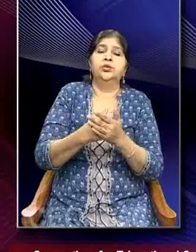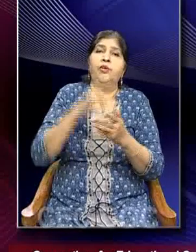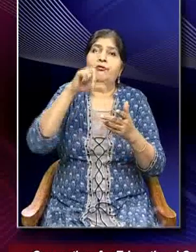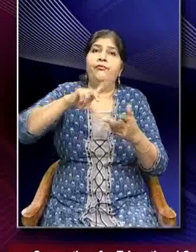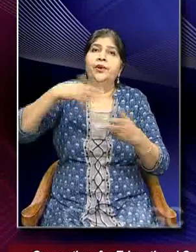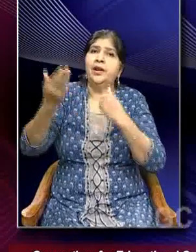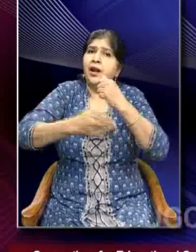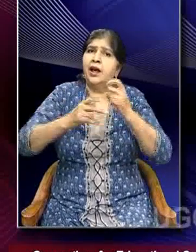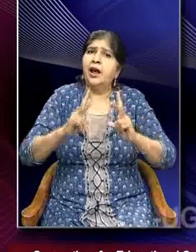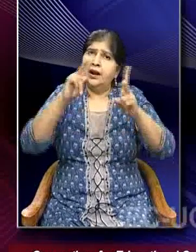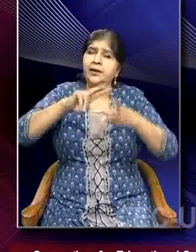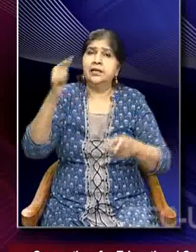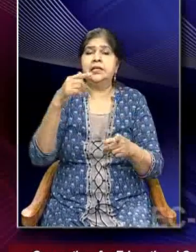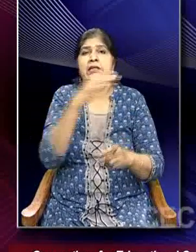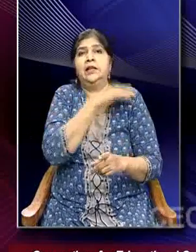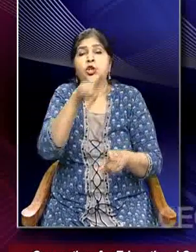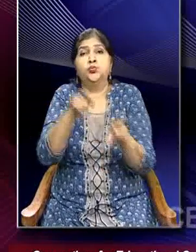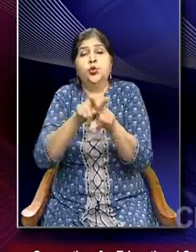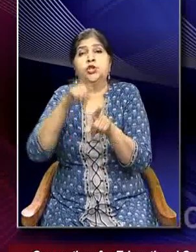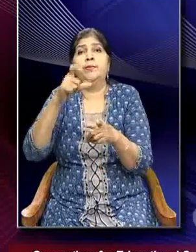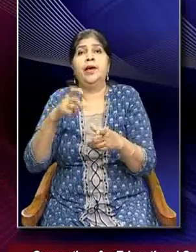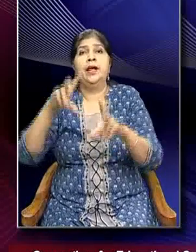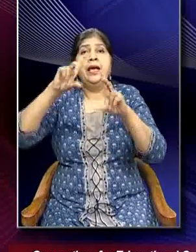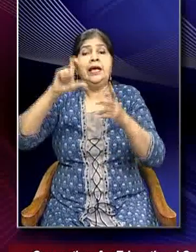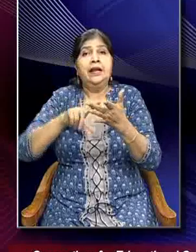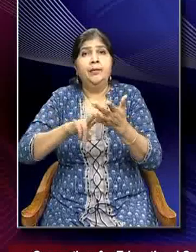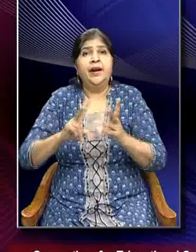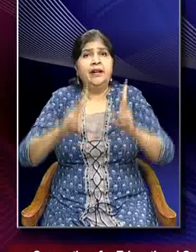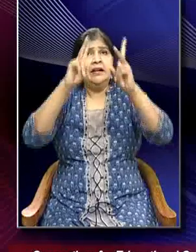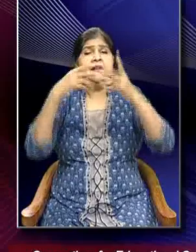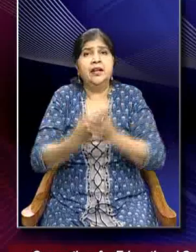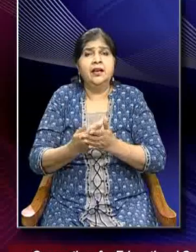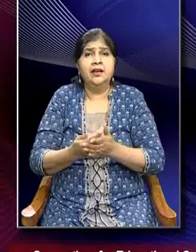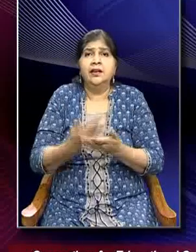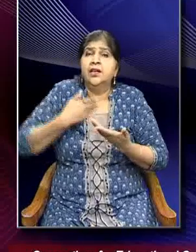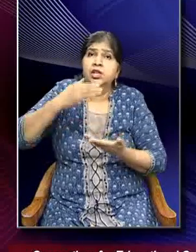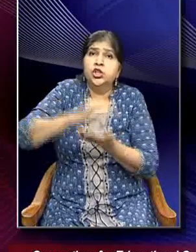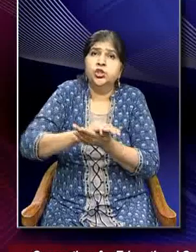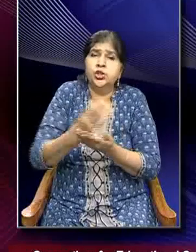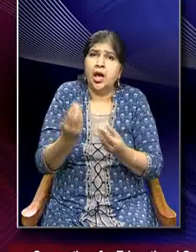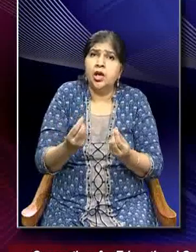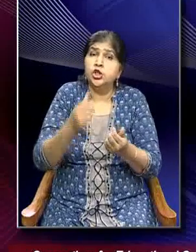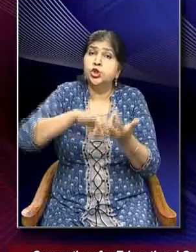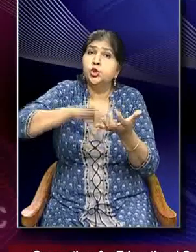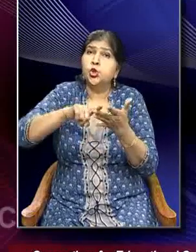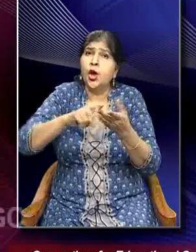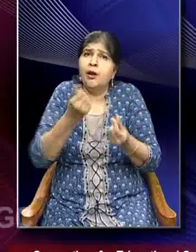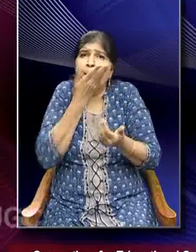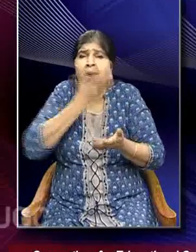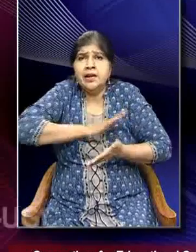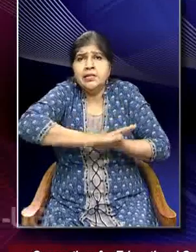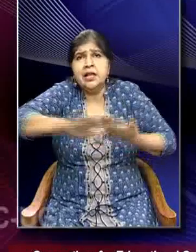is related to climate change. Without trees, precious topsoil erodes and is washed away.